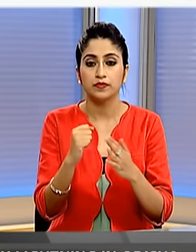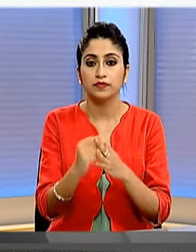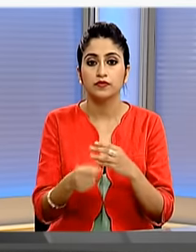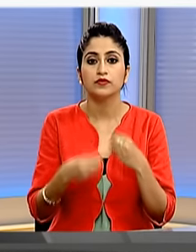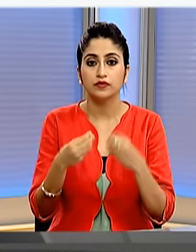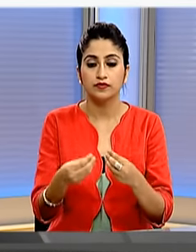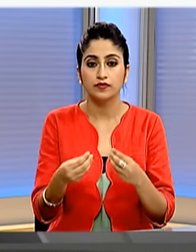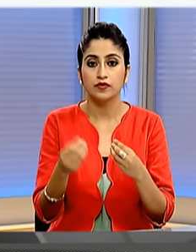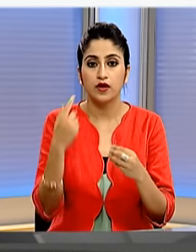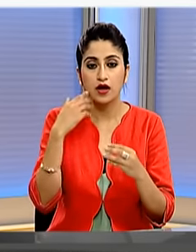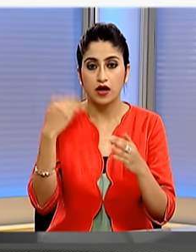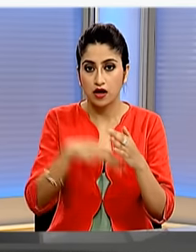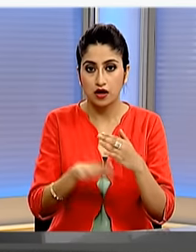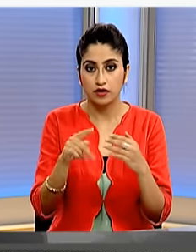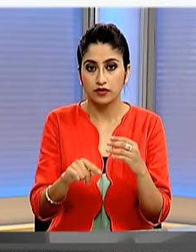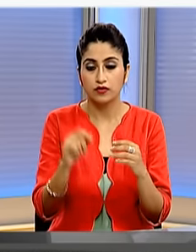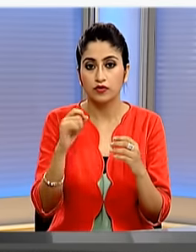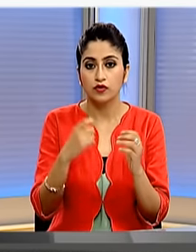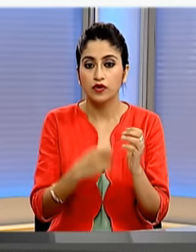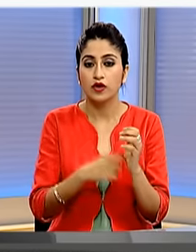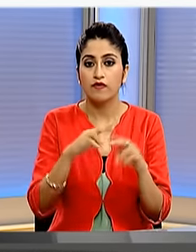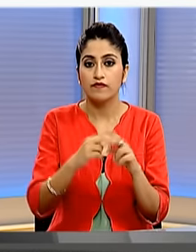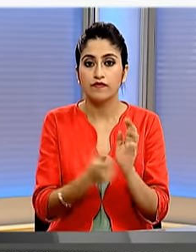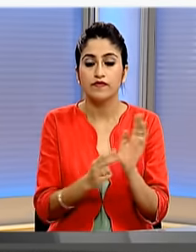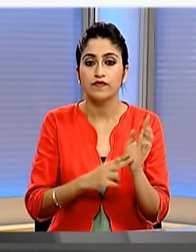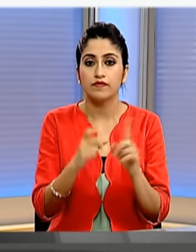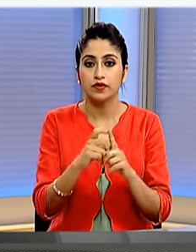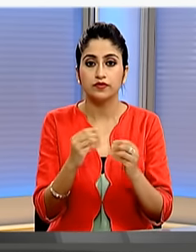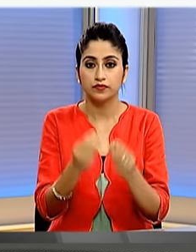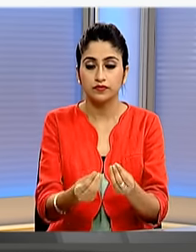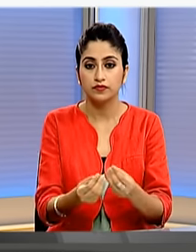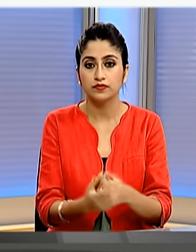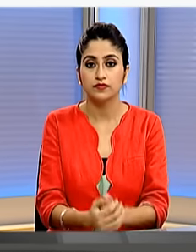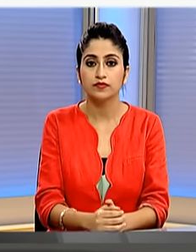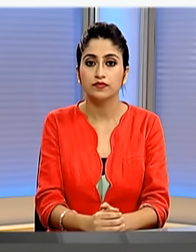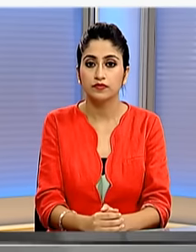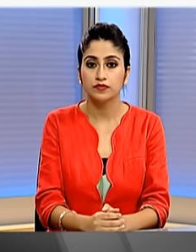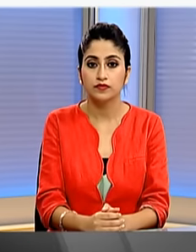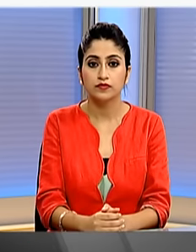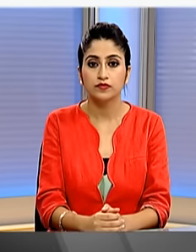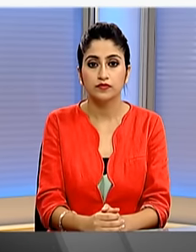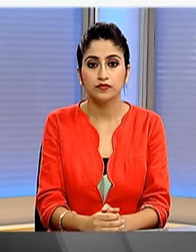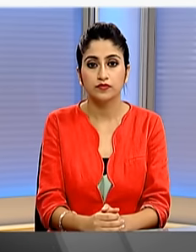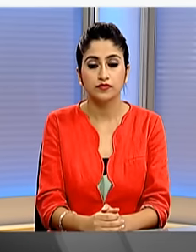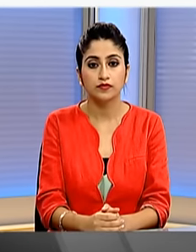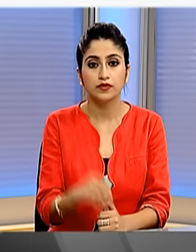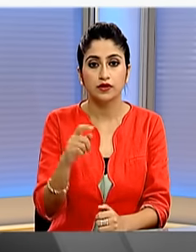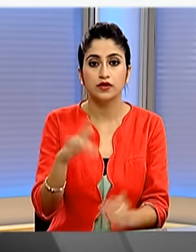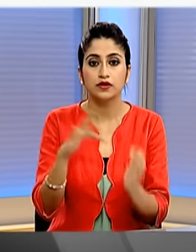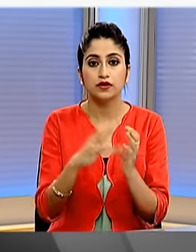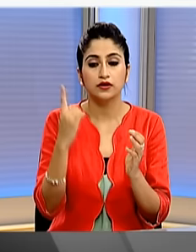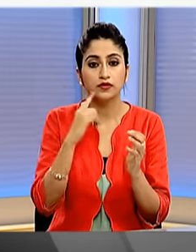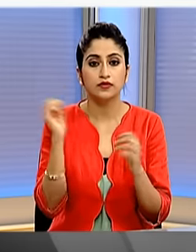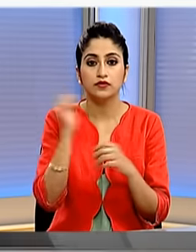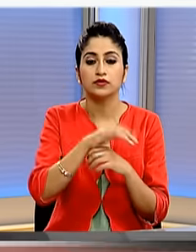compensation under the revised relief code the center will